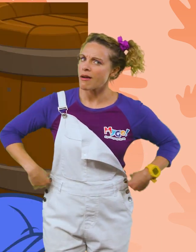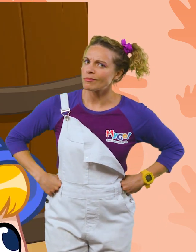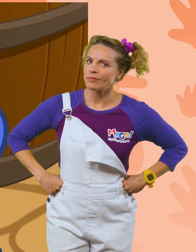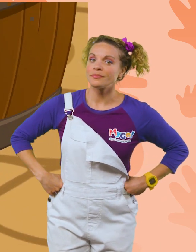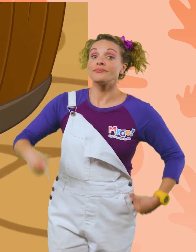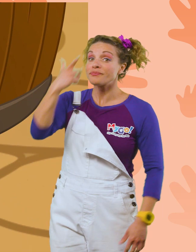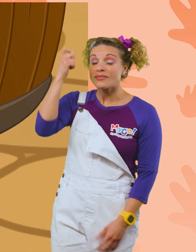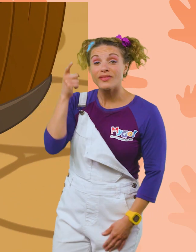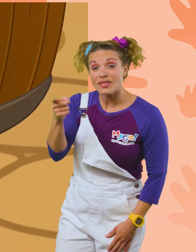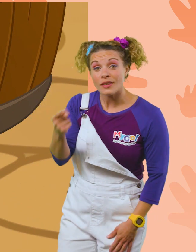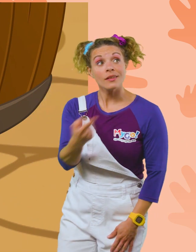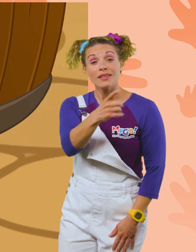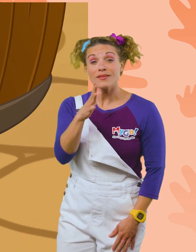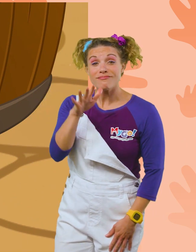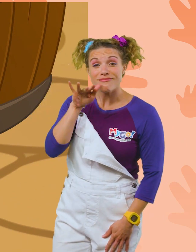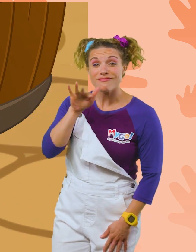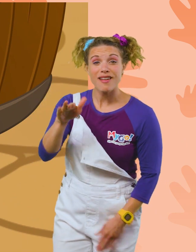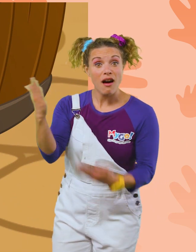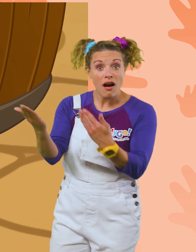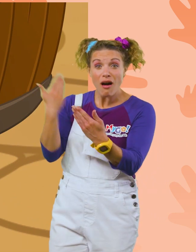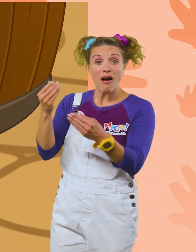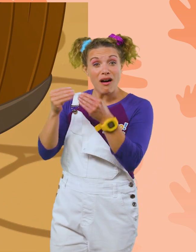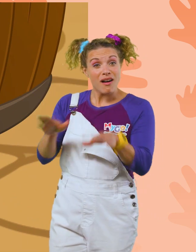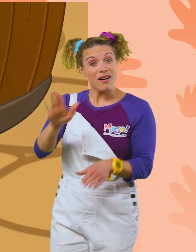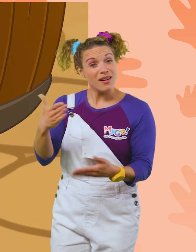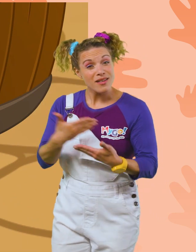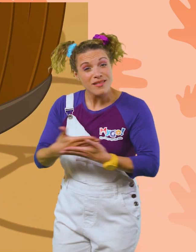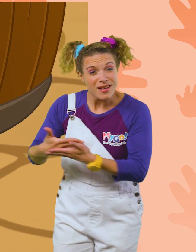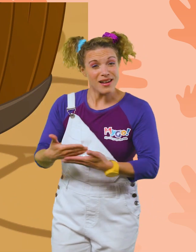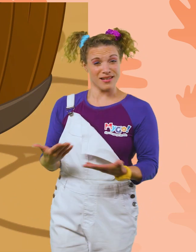Because of you, this mommy dragon almost lost her baby.